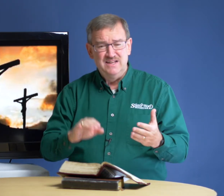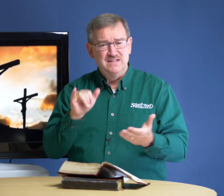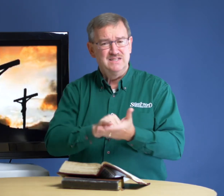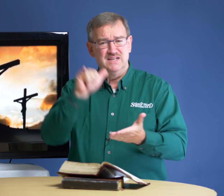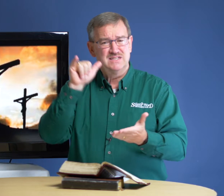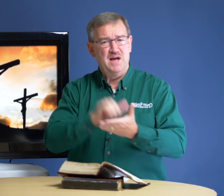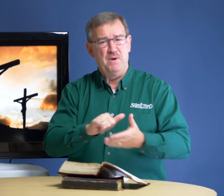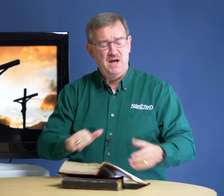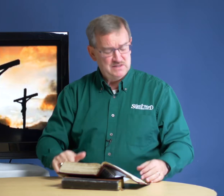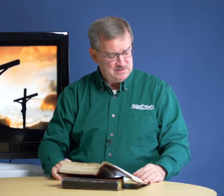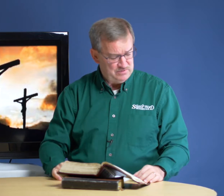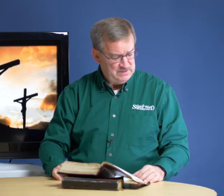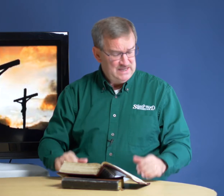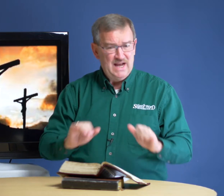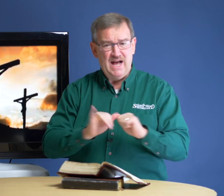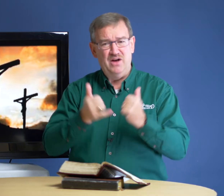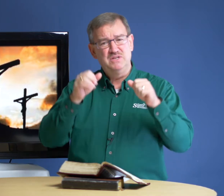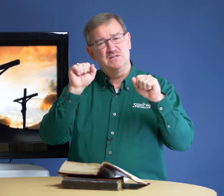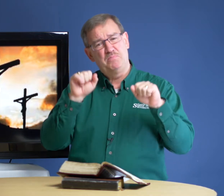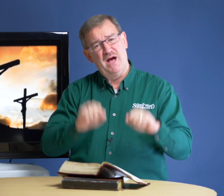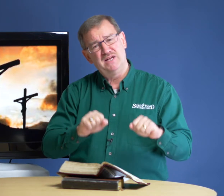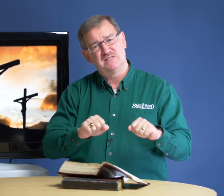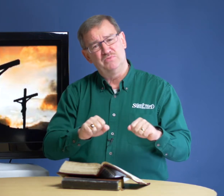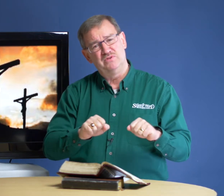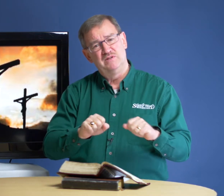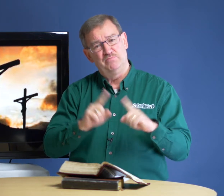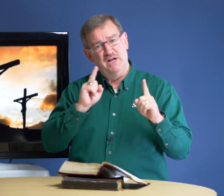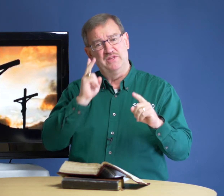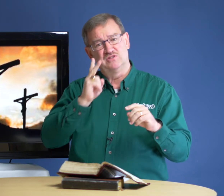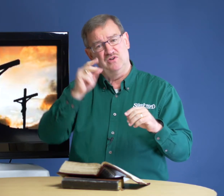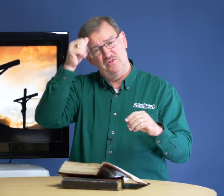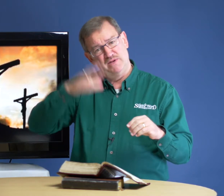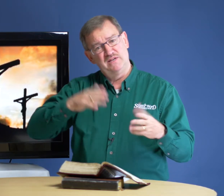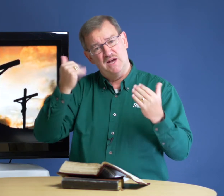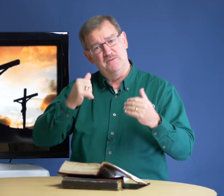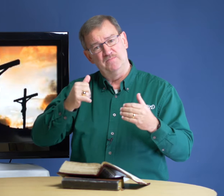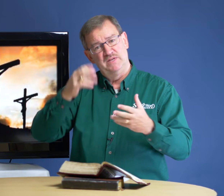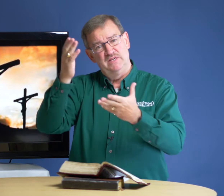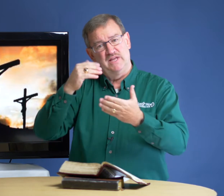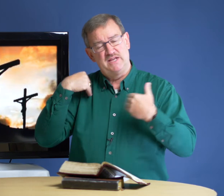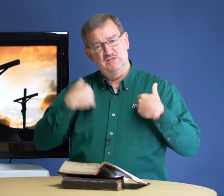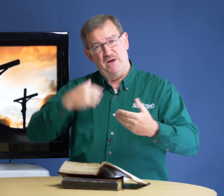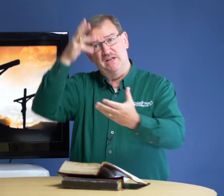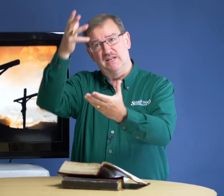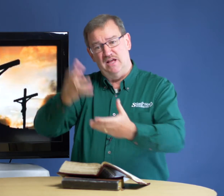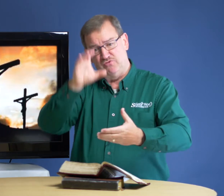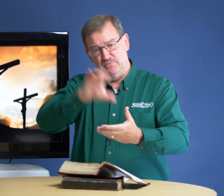It's not possible. How is it possible? But they saw the men come. Take his body down from the